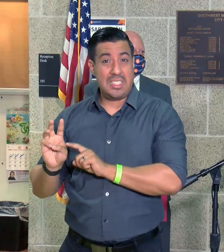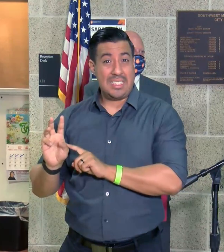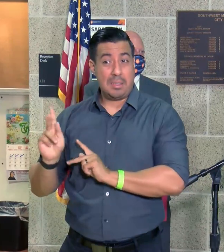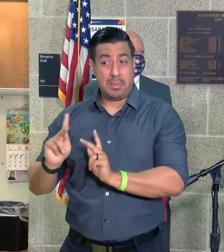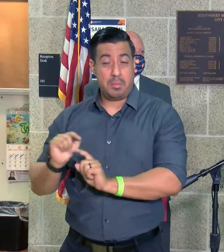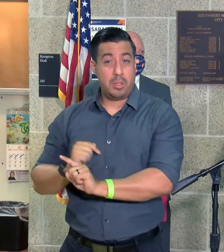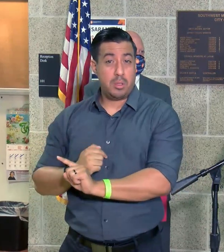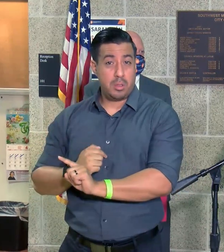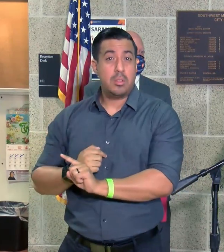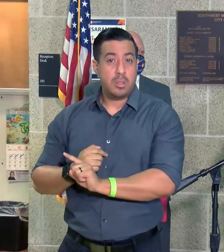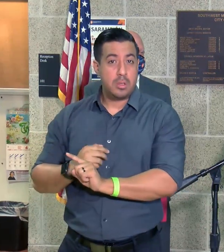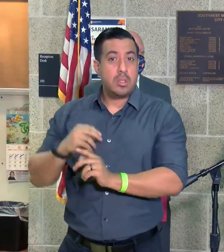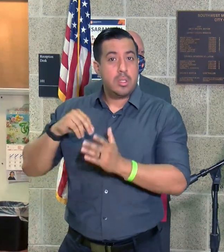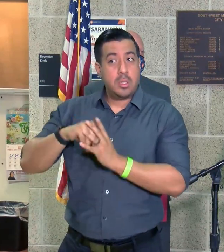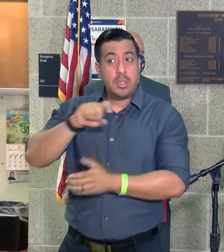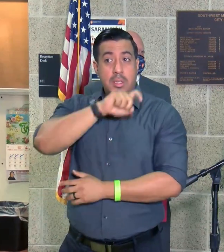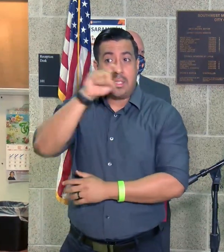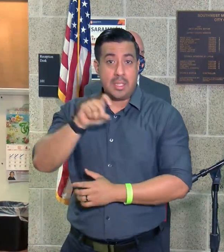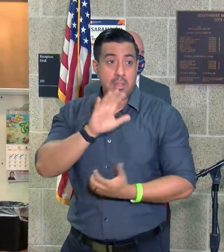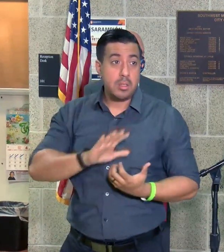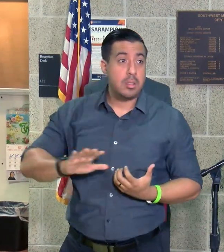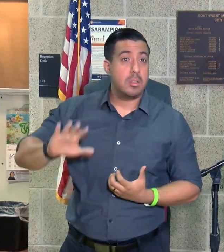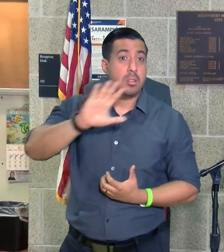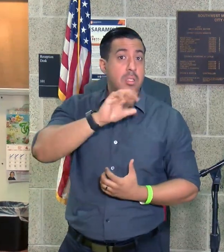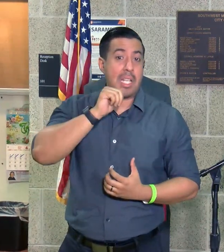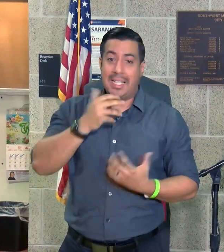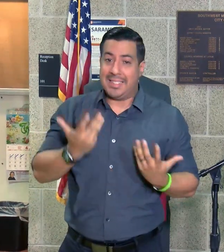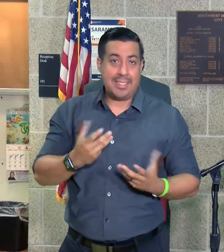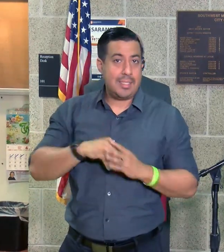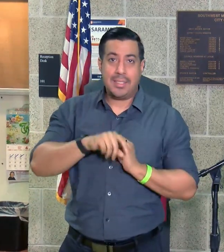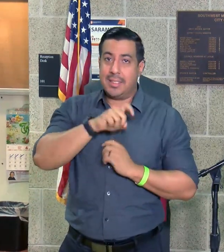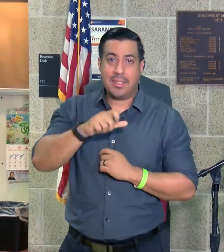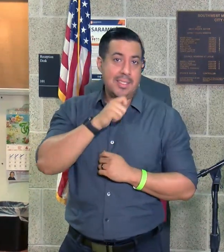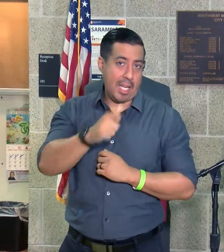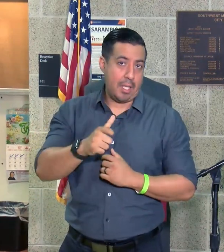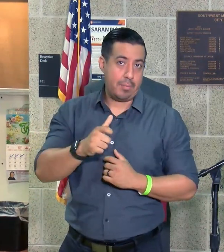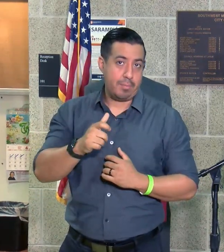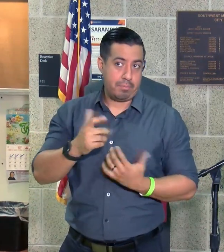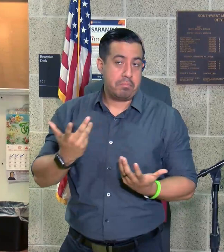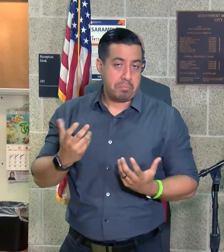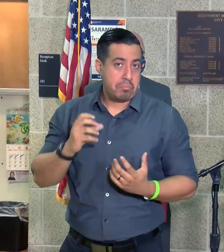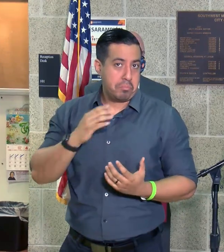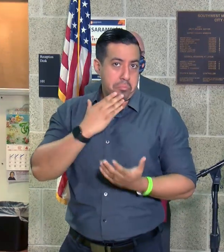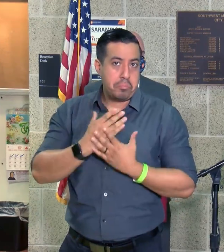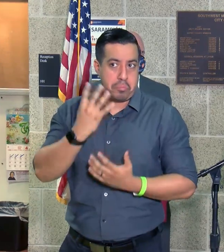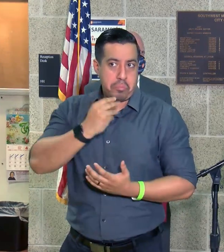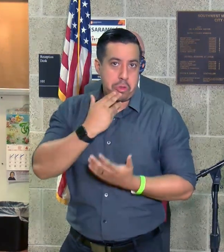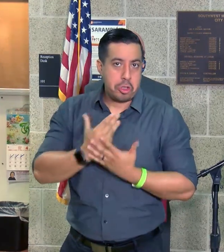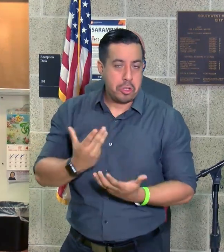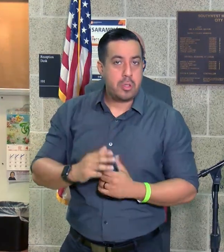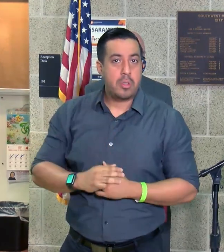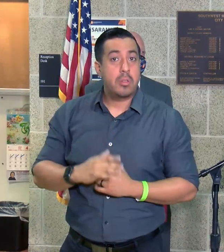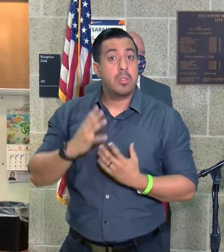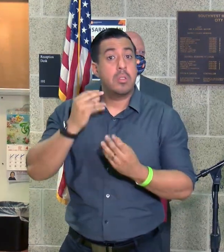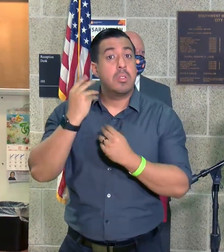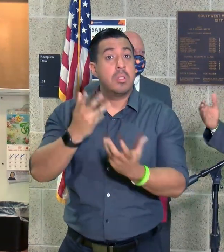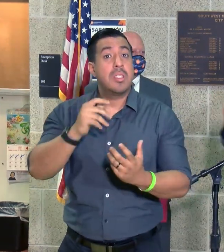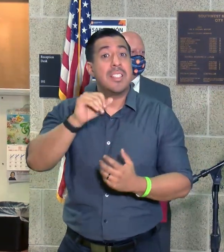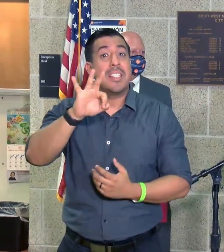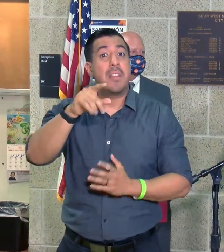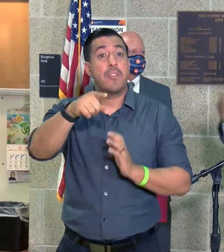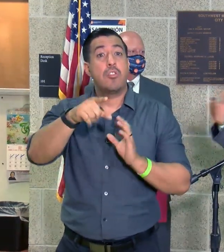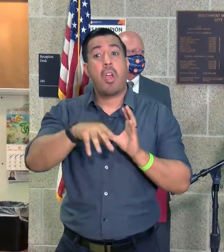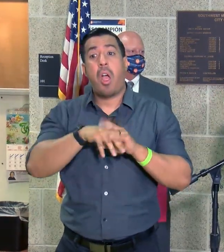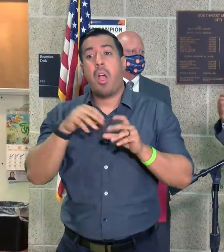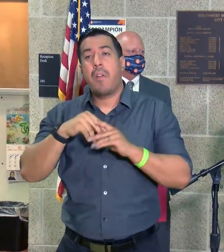example, in the state of Texas, as far as we know. And so that's good. And then and then bear in mind, if you're outside